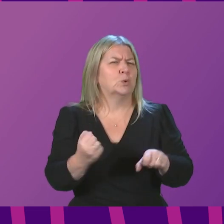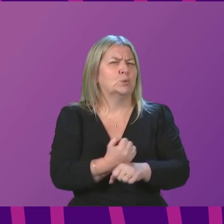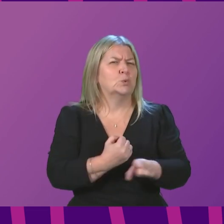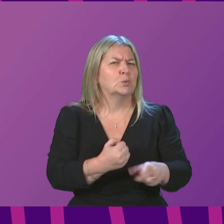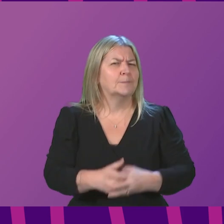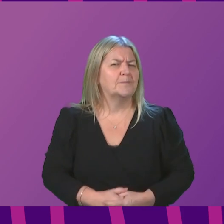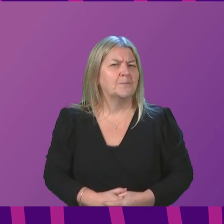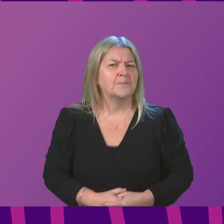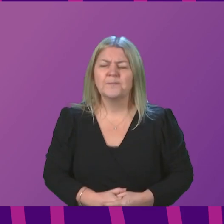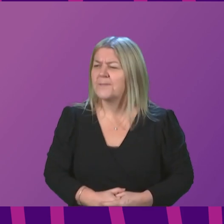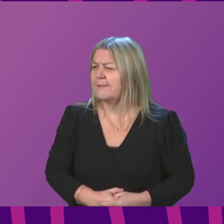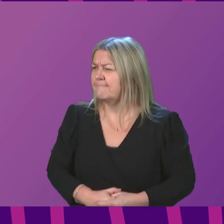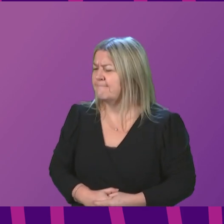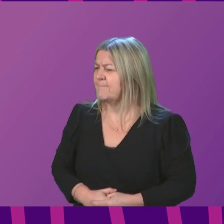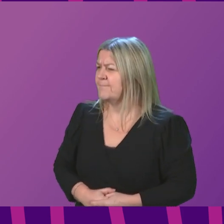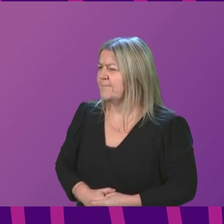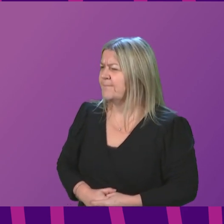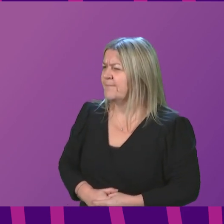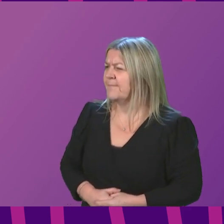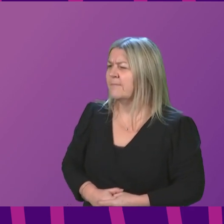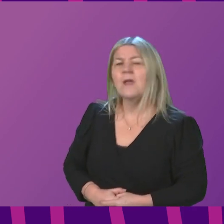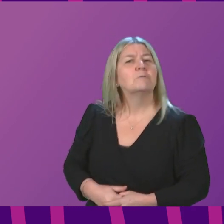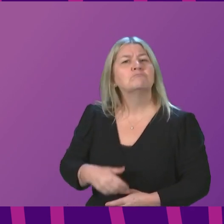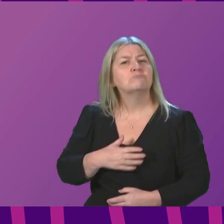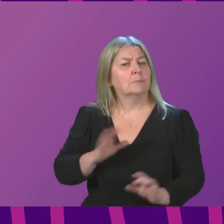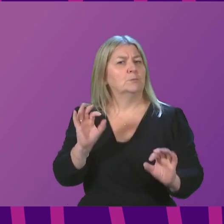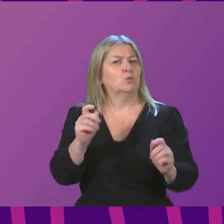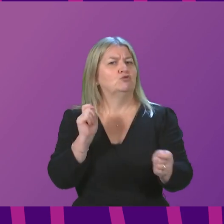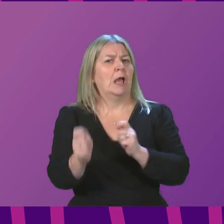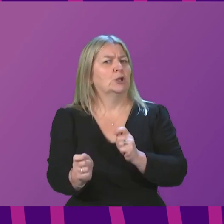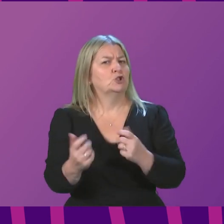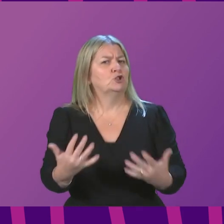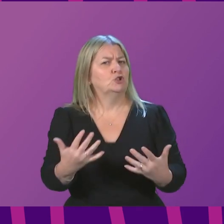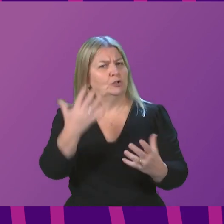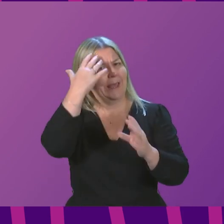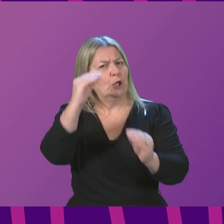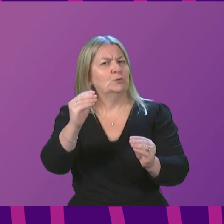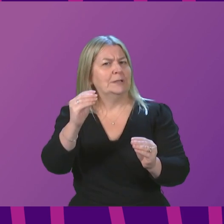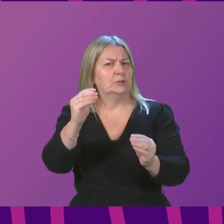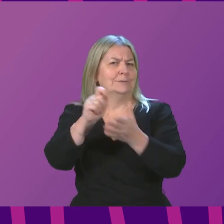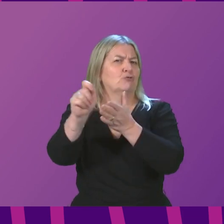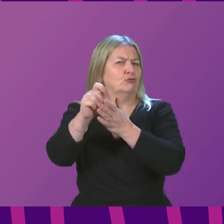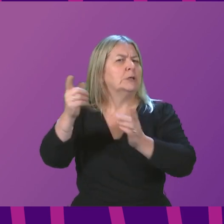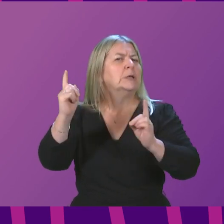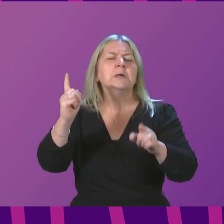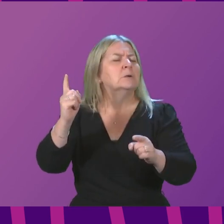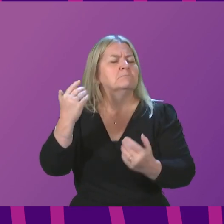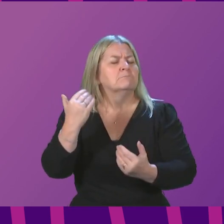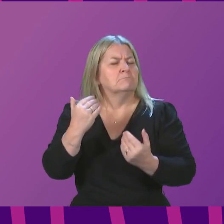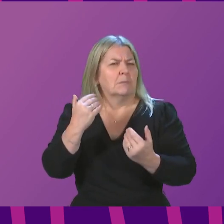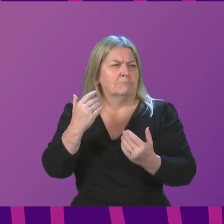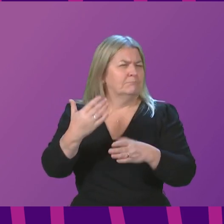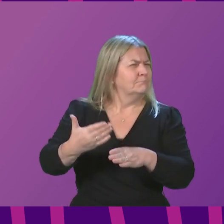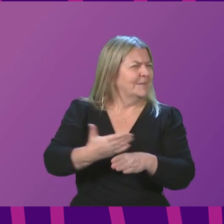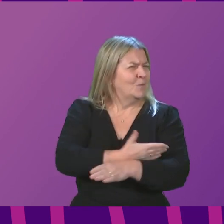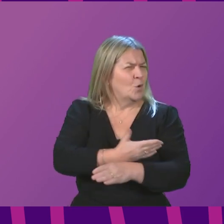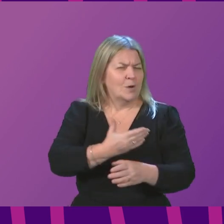at present to the arrangements that were set out by the Education Secretary not too long before the Christmas recess. cannot